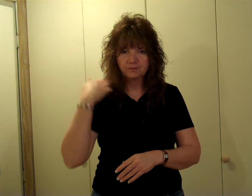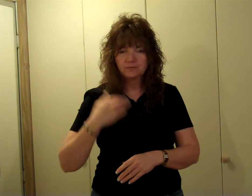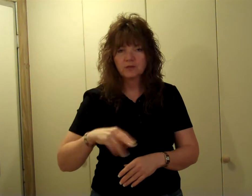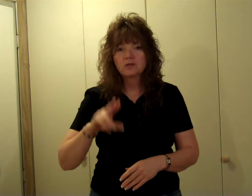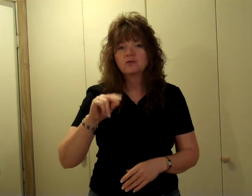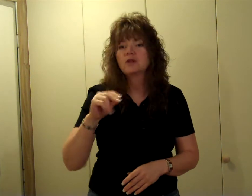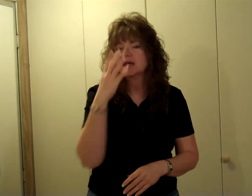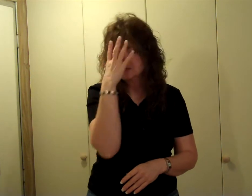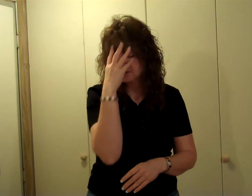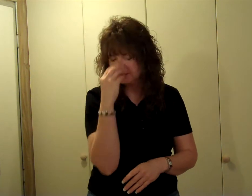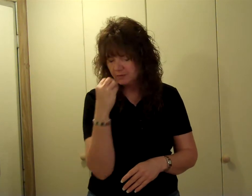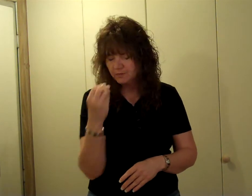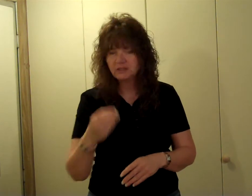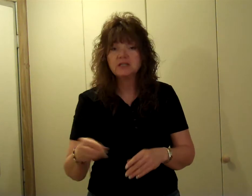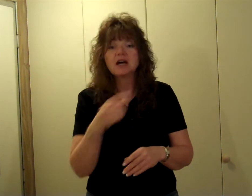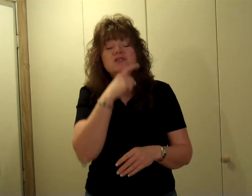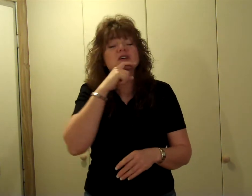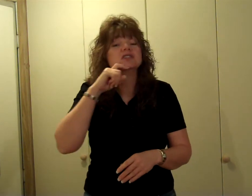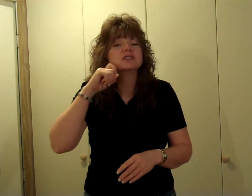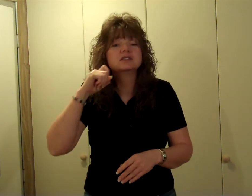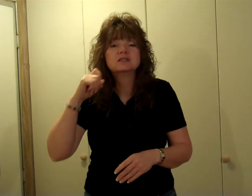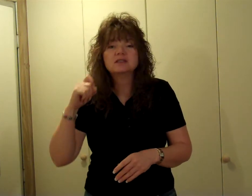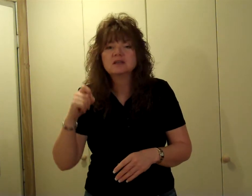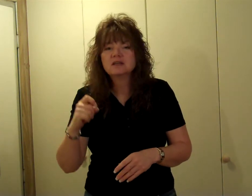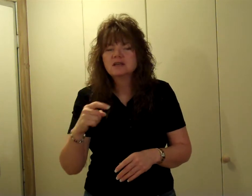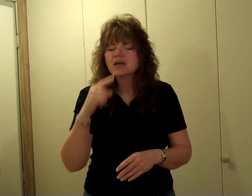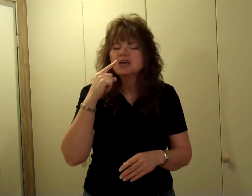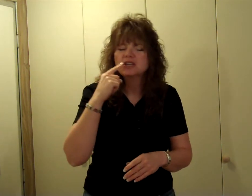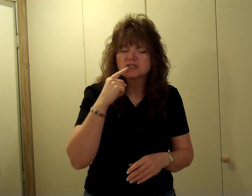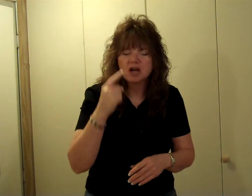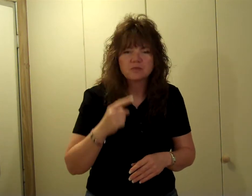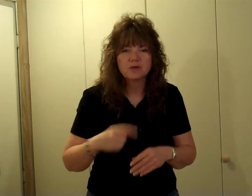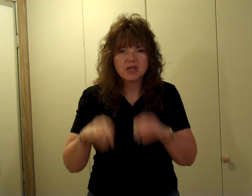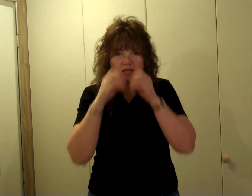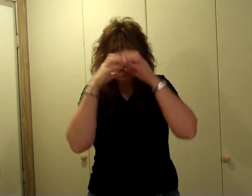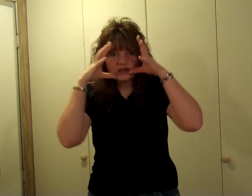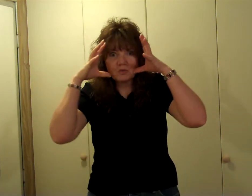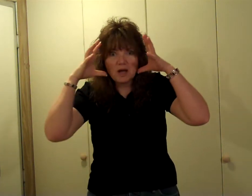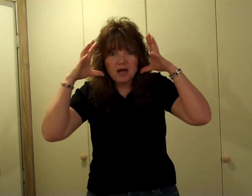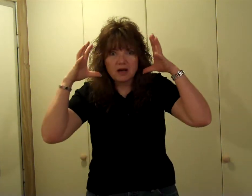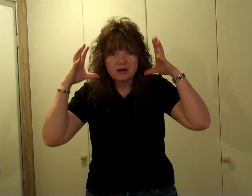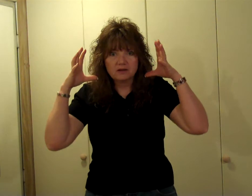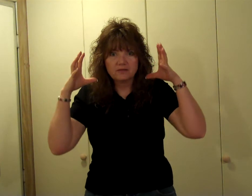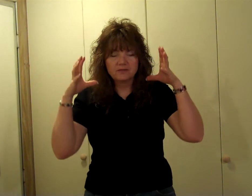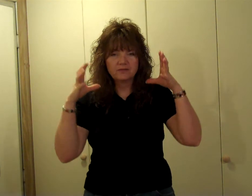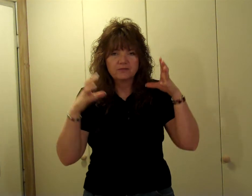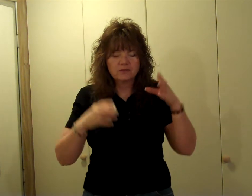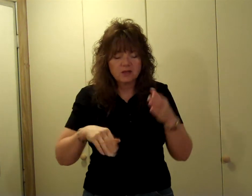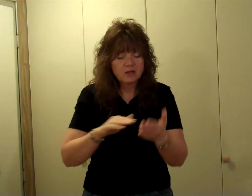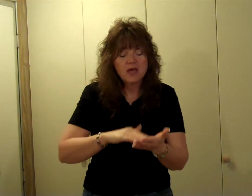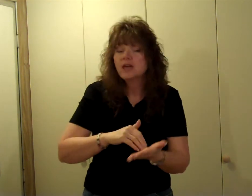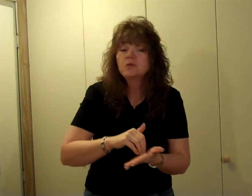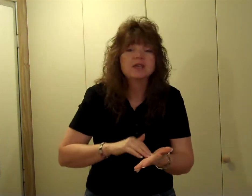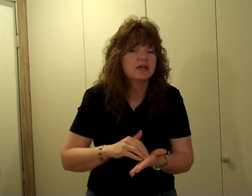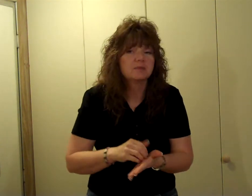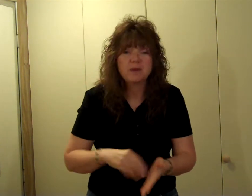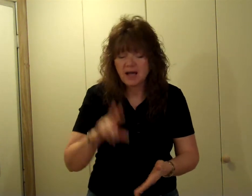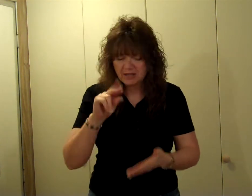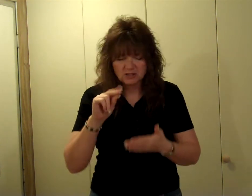Through life's movement and hydration, his tongue began to swell. And weakened by his